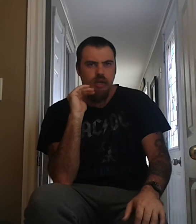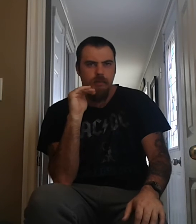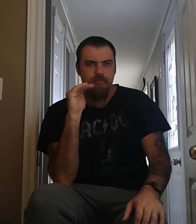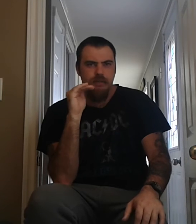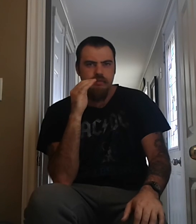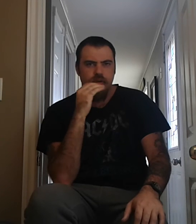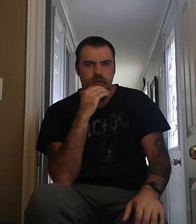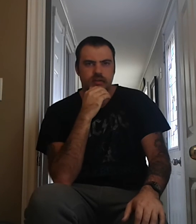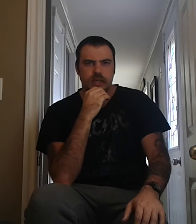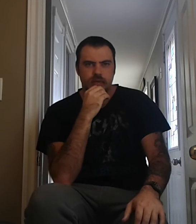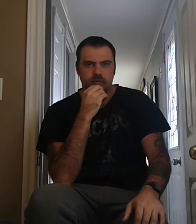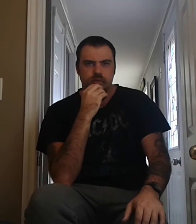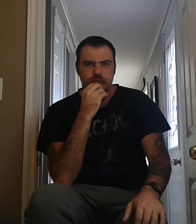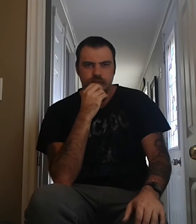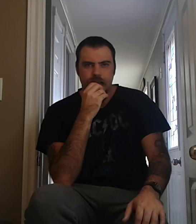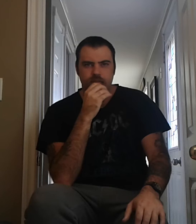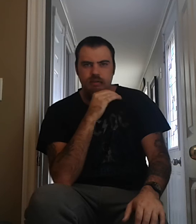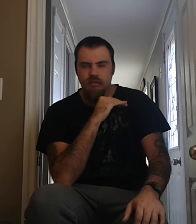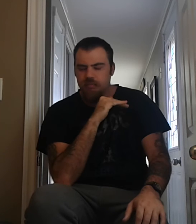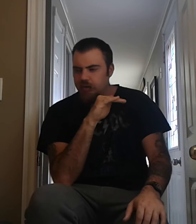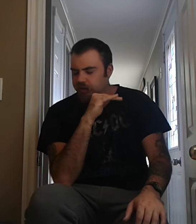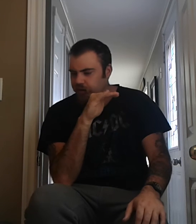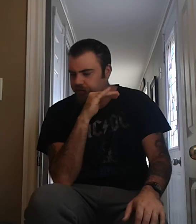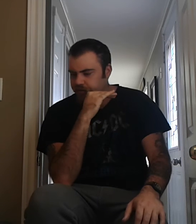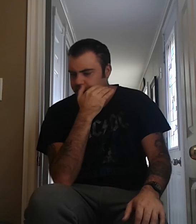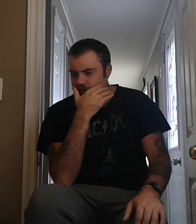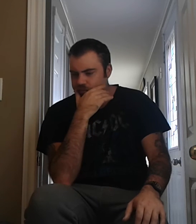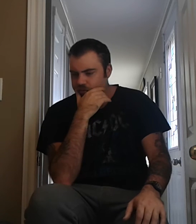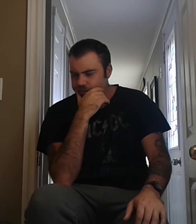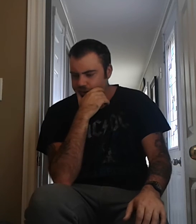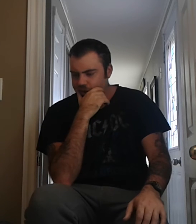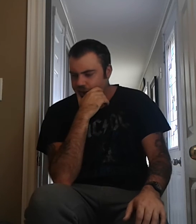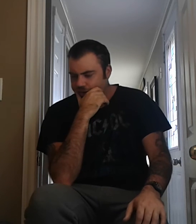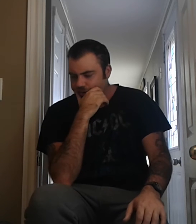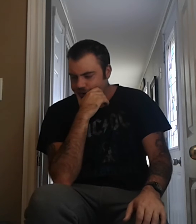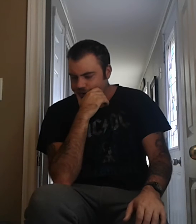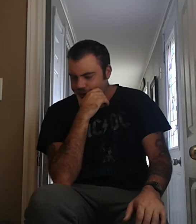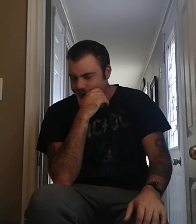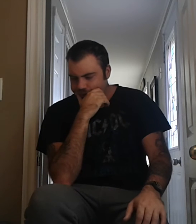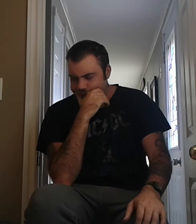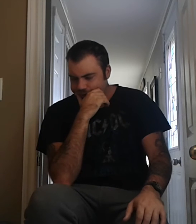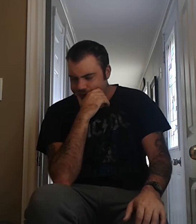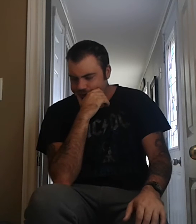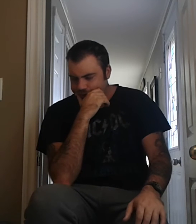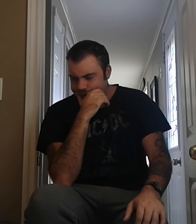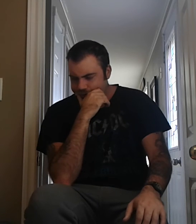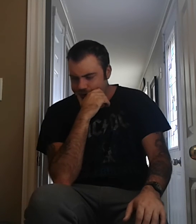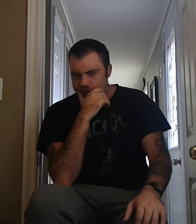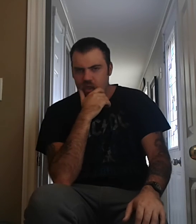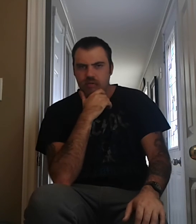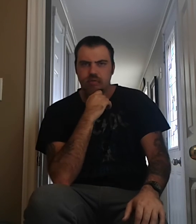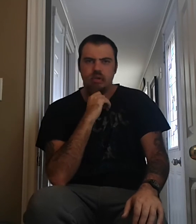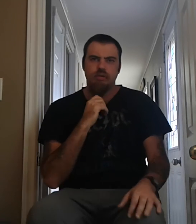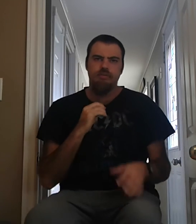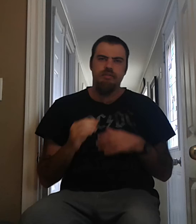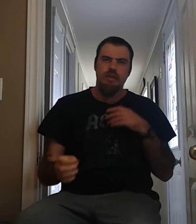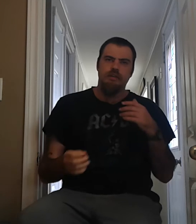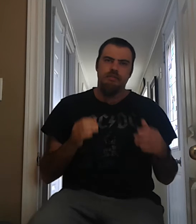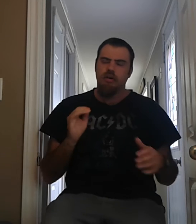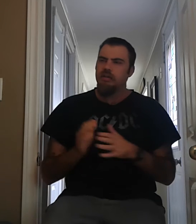upbeat songs that you can really dance to. It's one of those songs that, how can I put it, you know, you know, if it's like a song